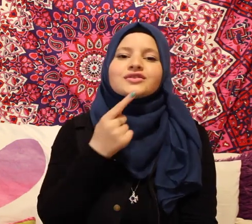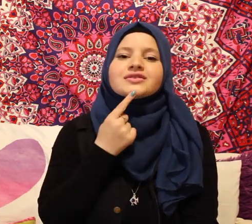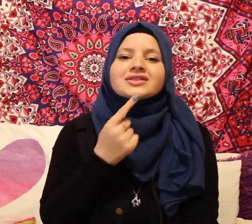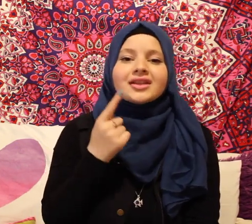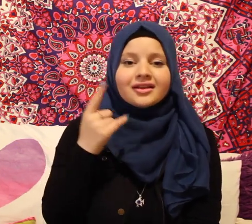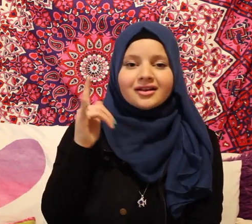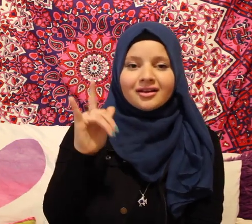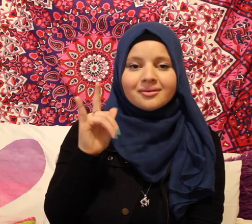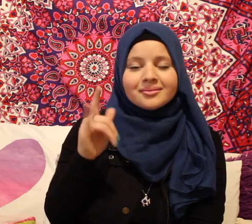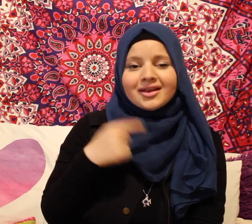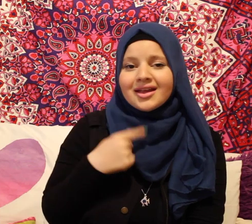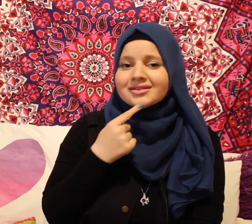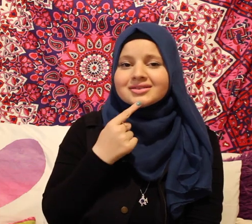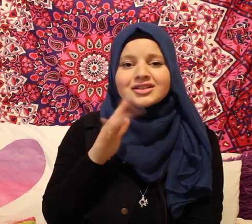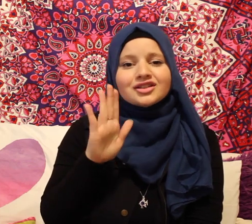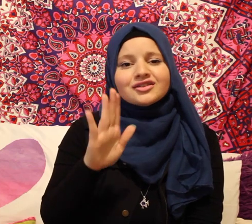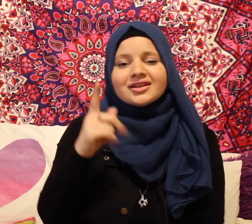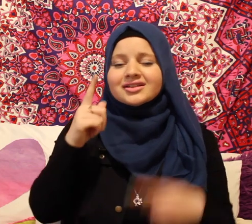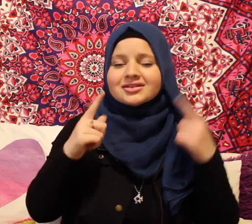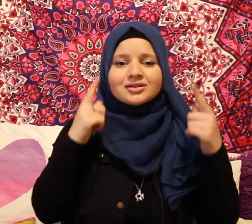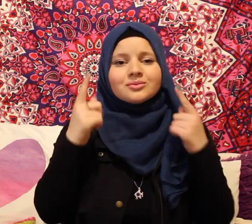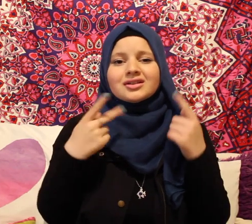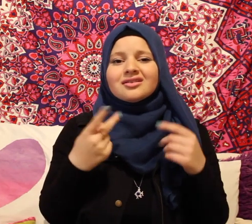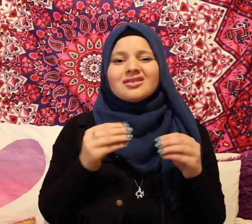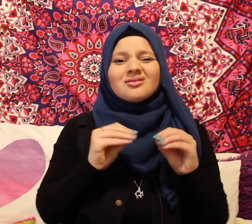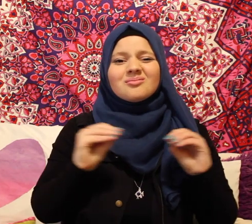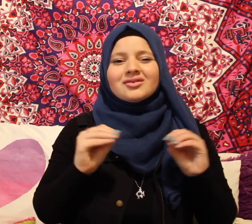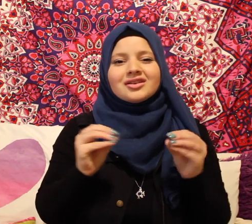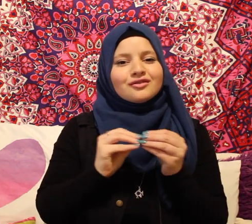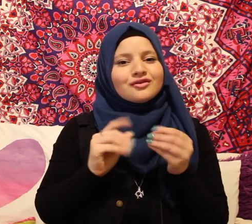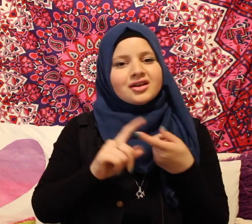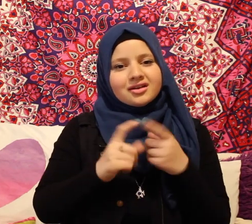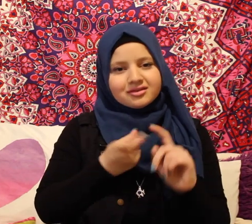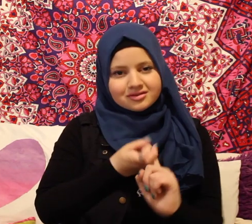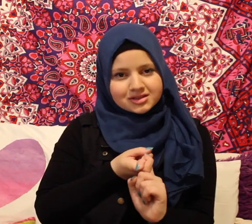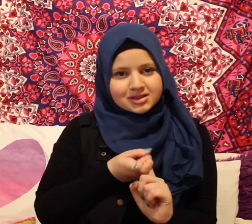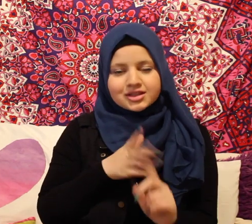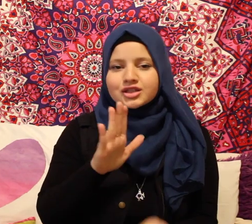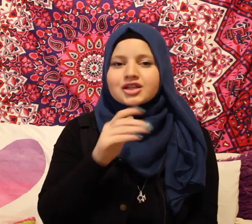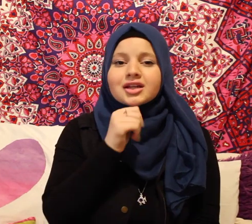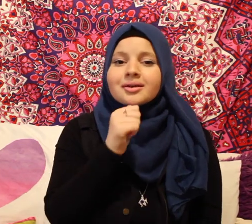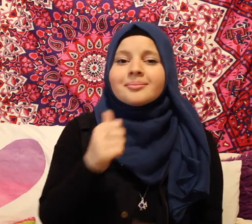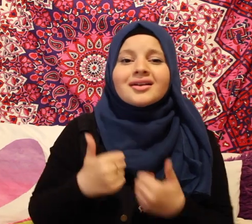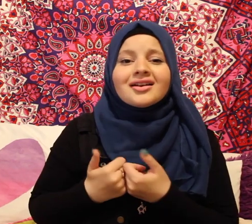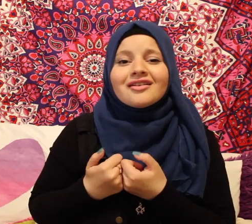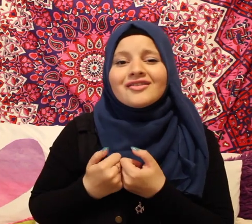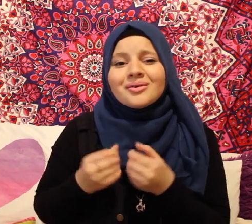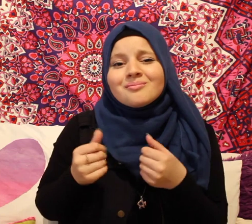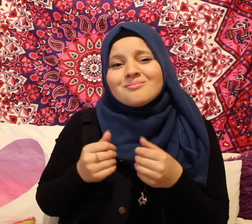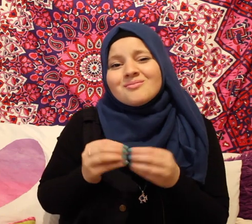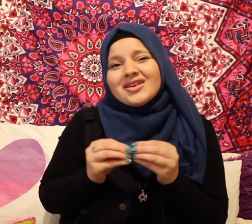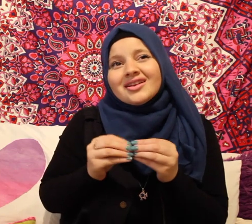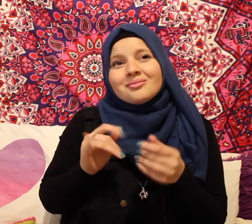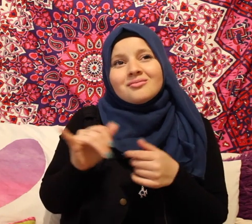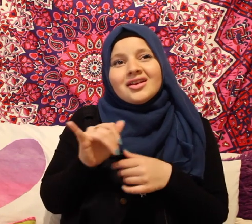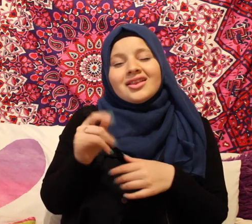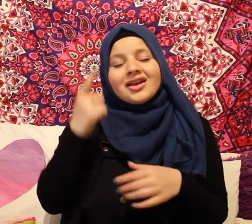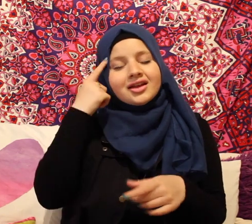You say you love me, I say you crazy, we're nothing more than friends You're not my lover, more like a brother,